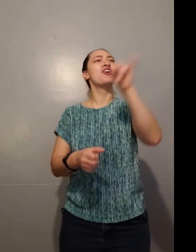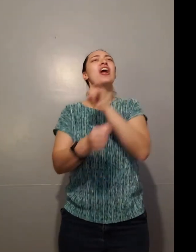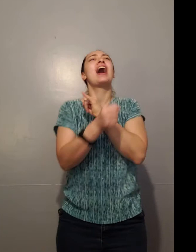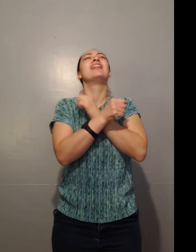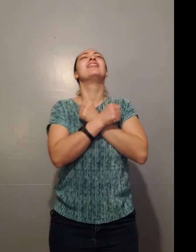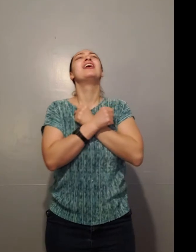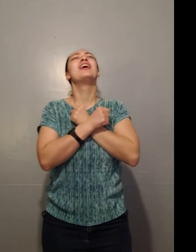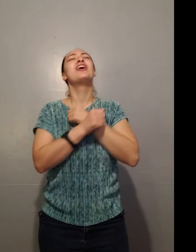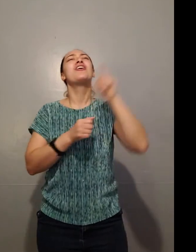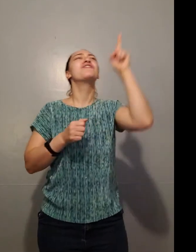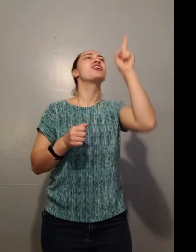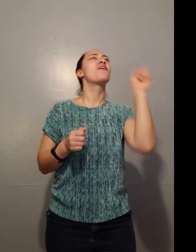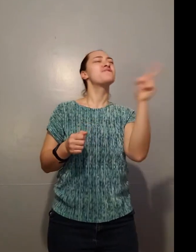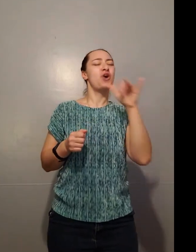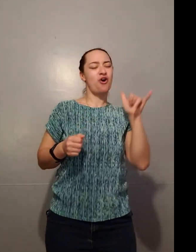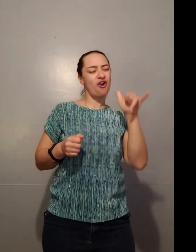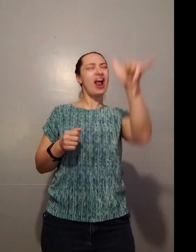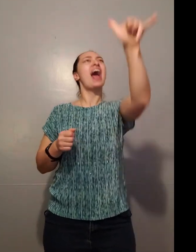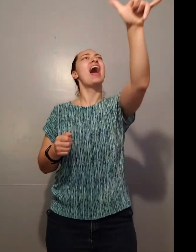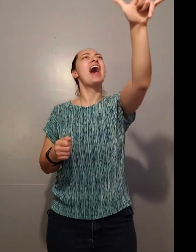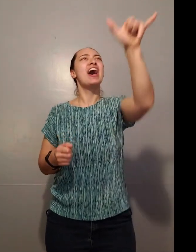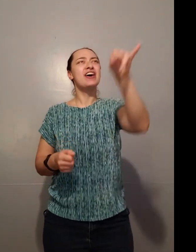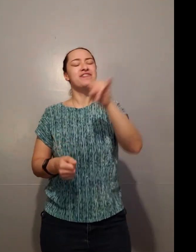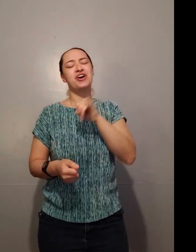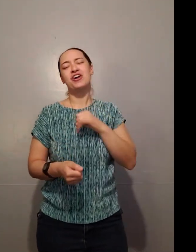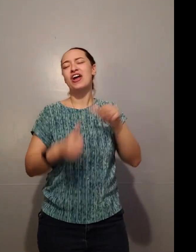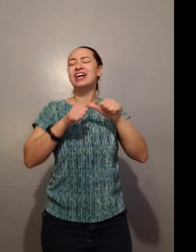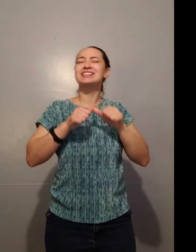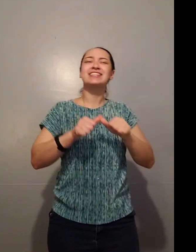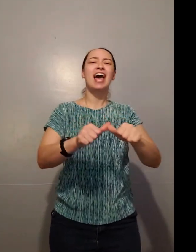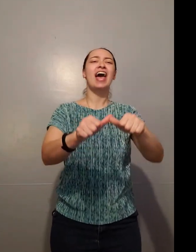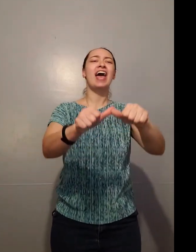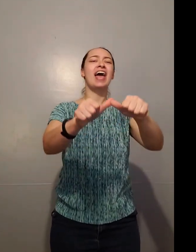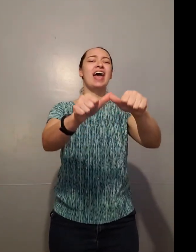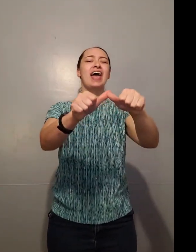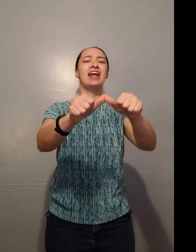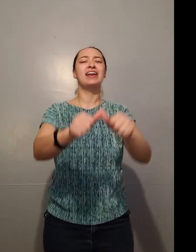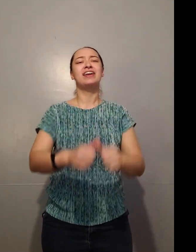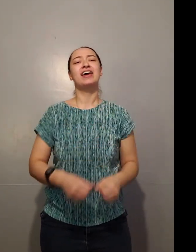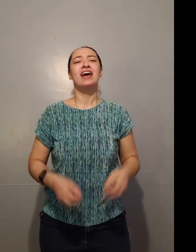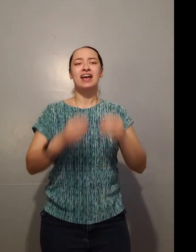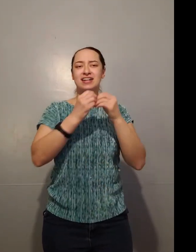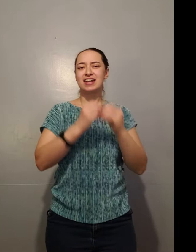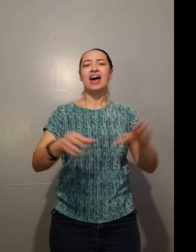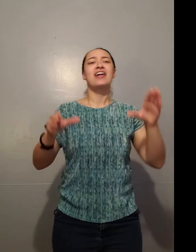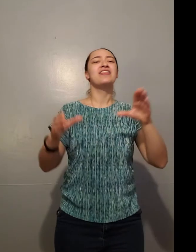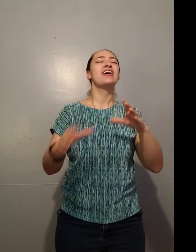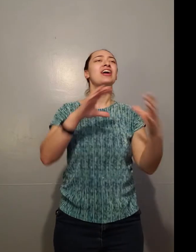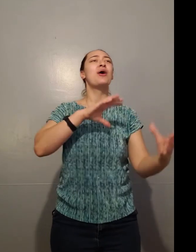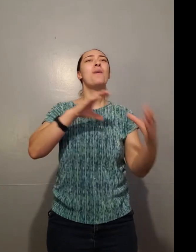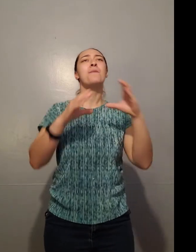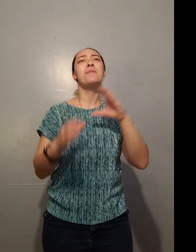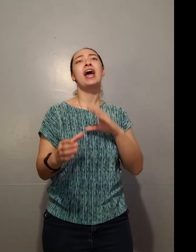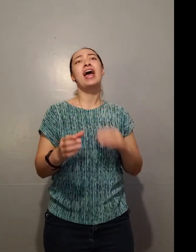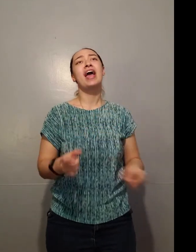I'll love you, forever I'll stay. Nothing compares